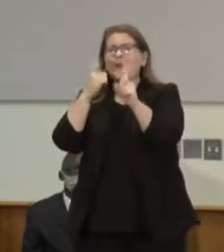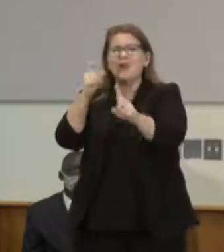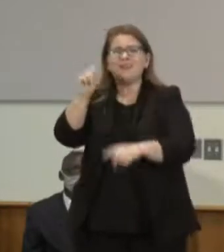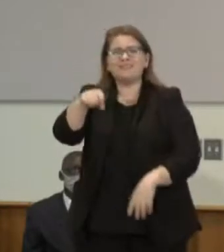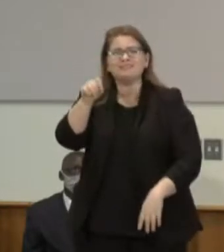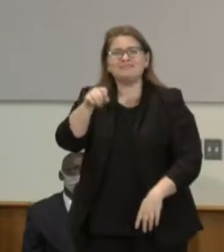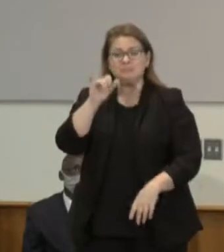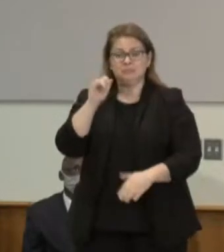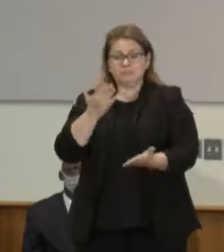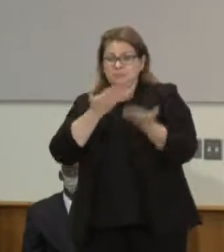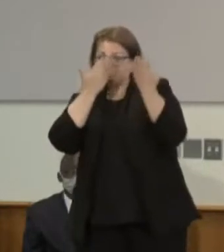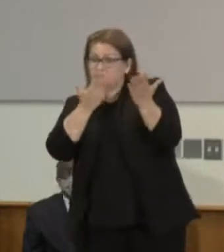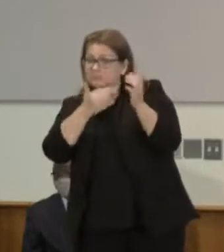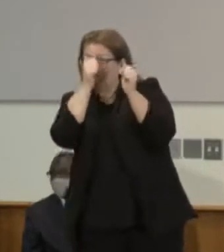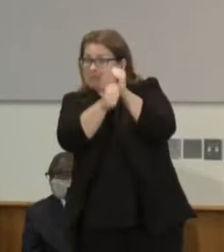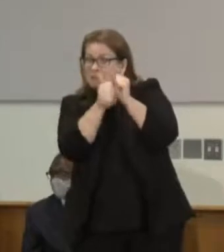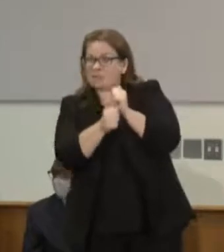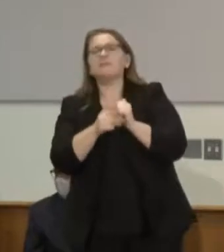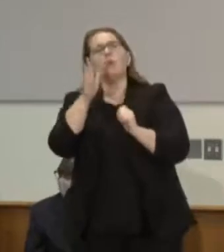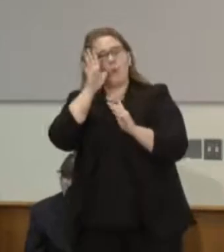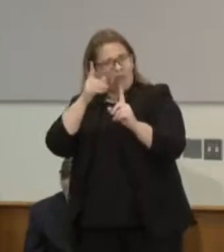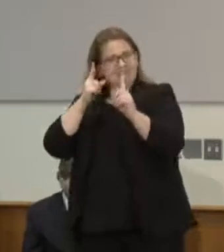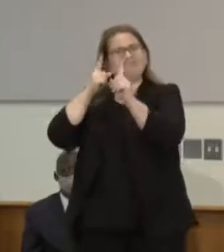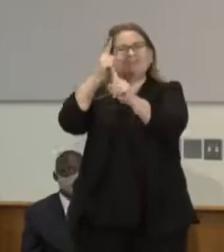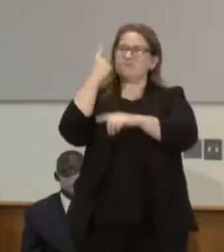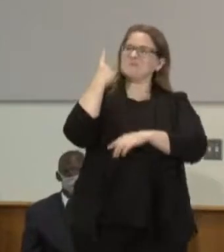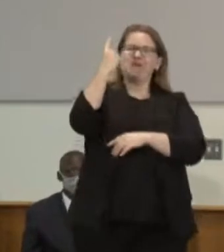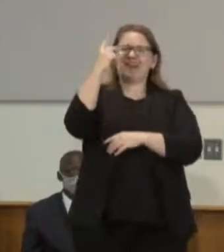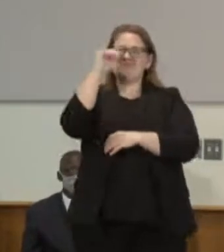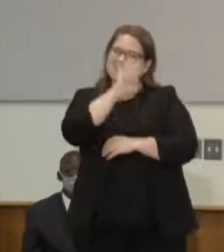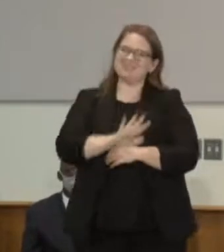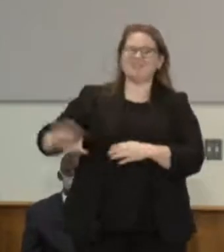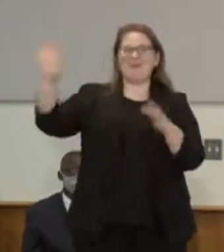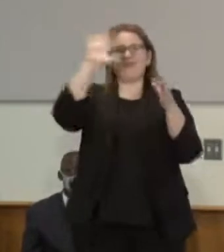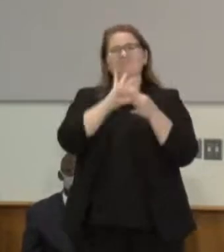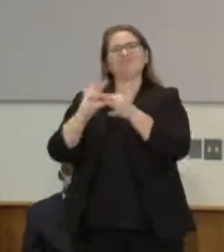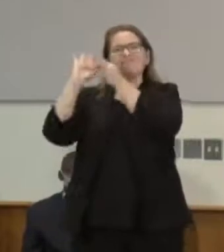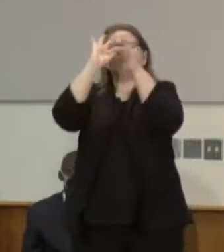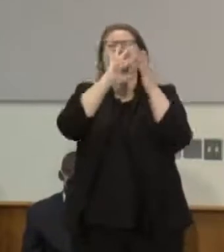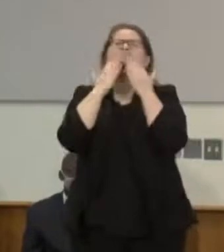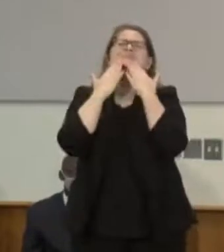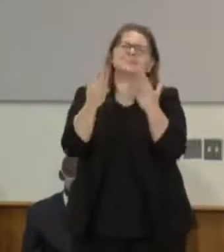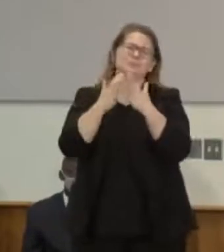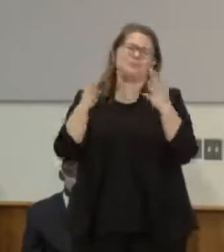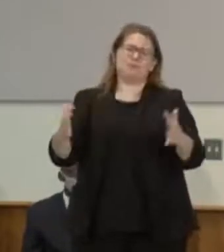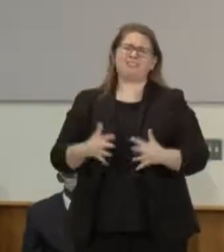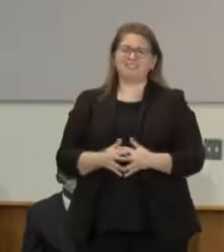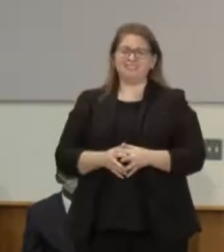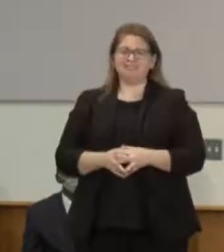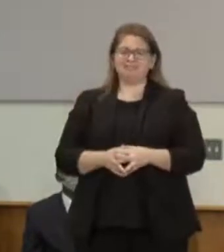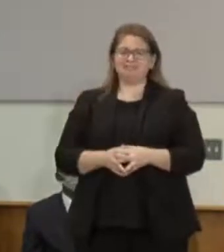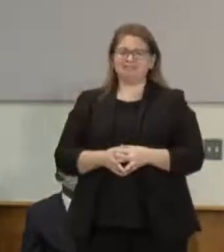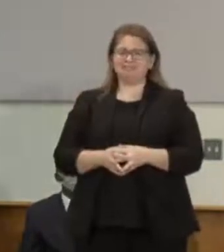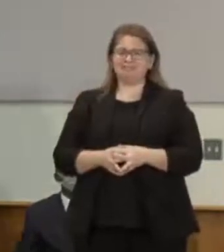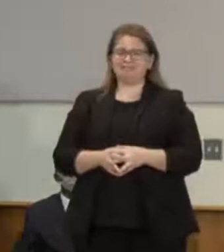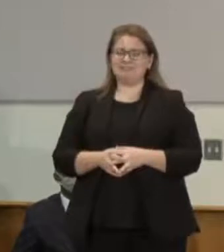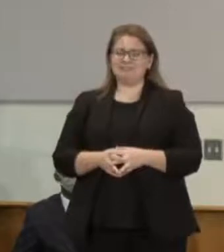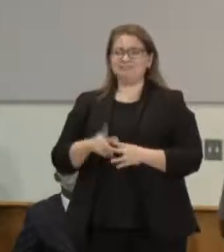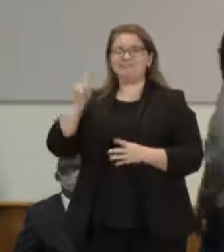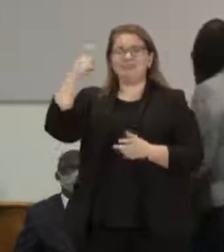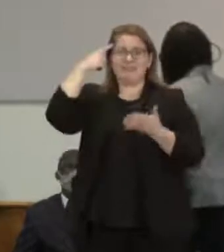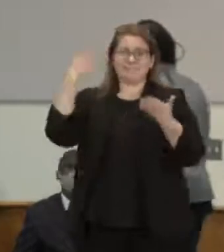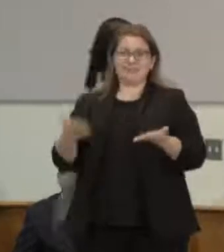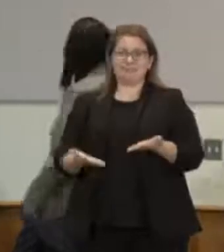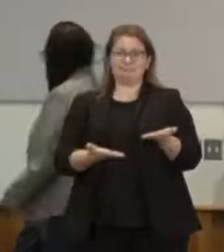look for and we all thrive for. Thank you so much. And I will pass it back to our great governor. Thank you. Representative Grant.